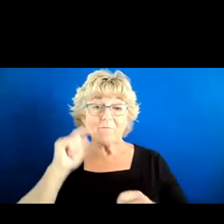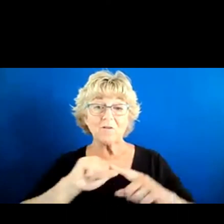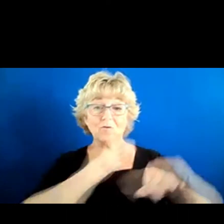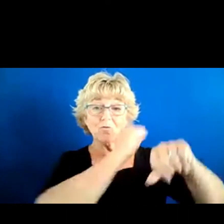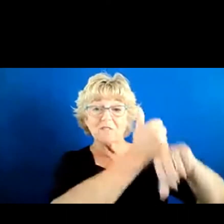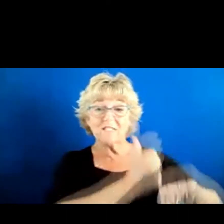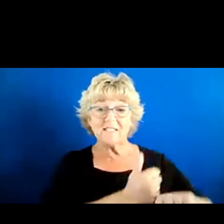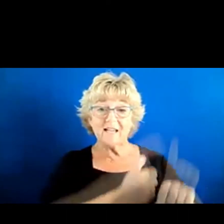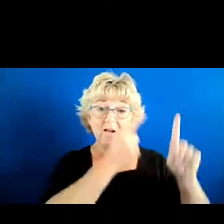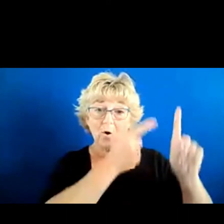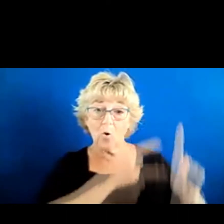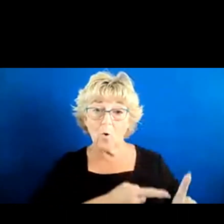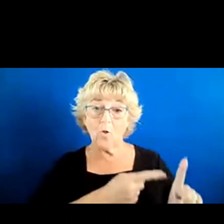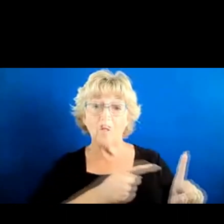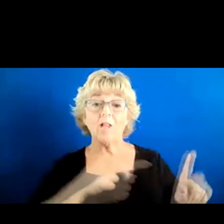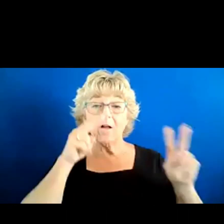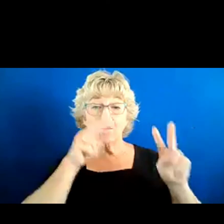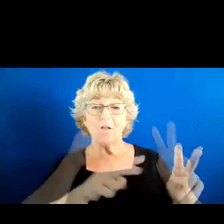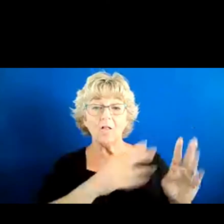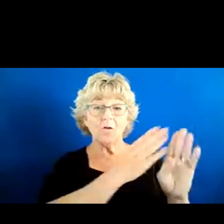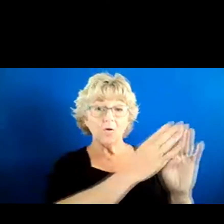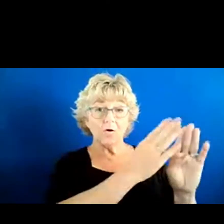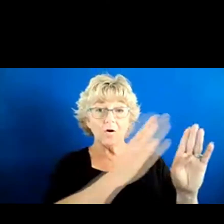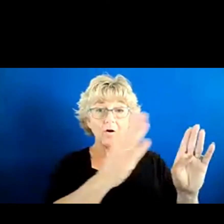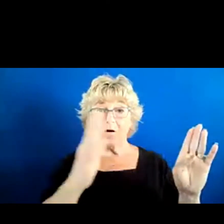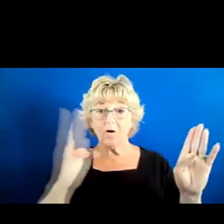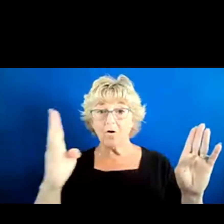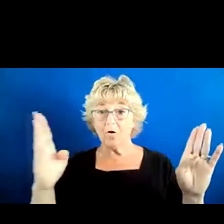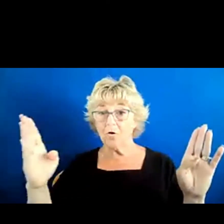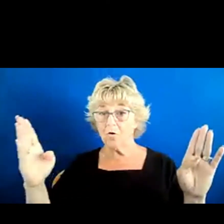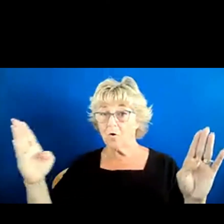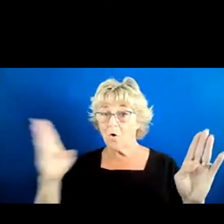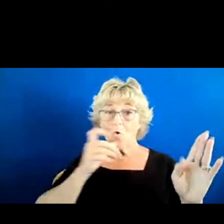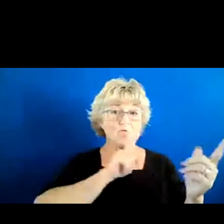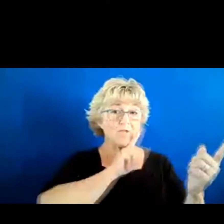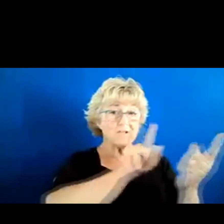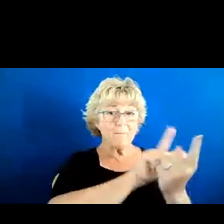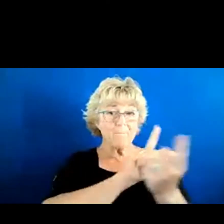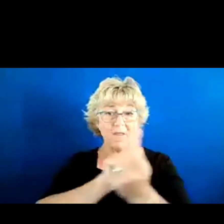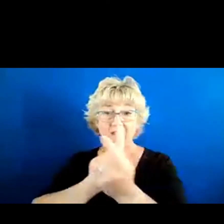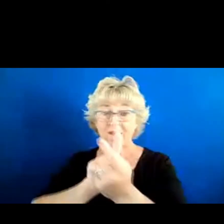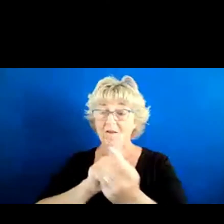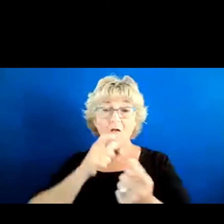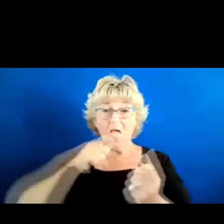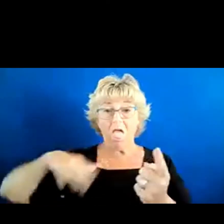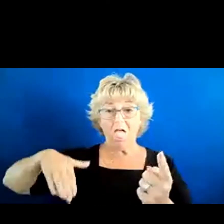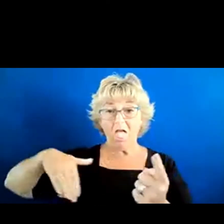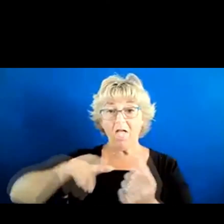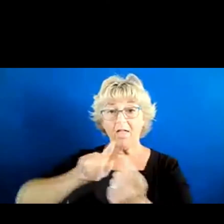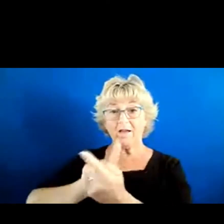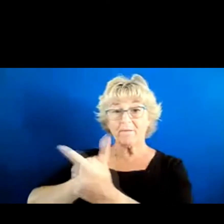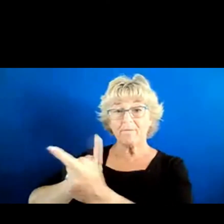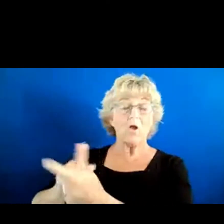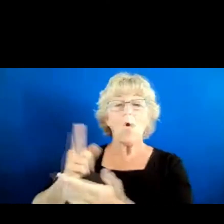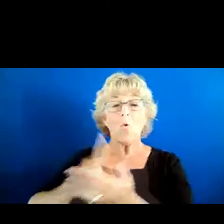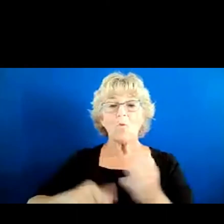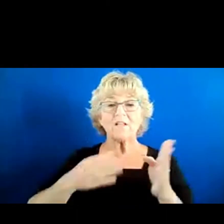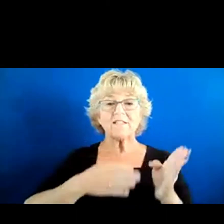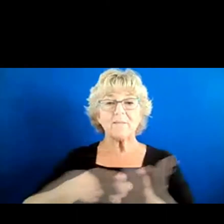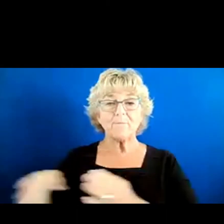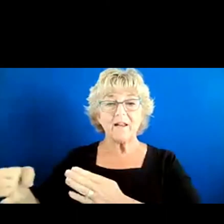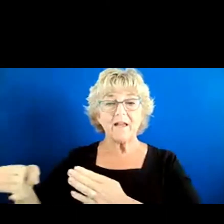look at across government who are meeting those goals, who aren't, and then what's the strategy to bring